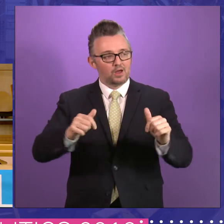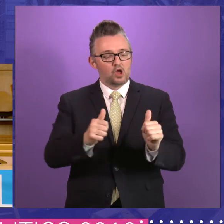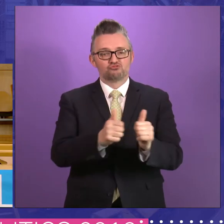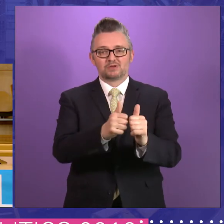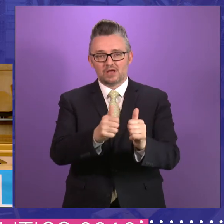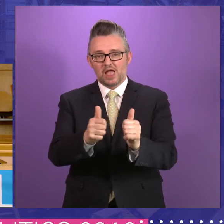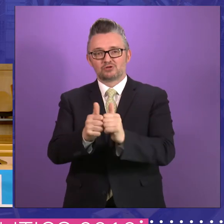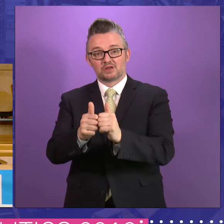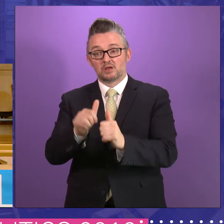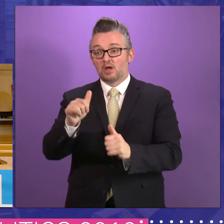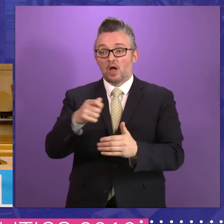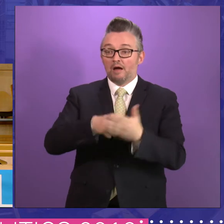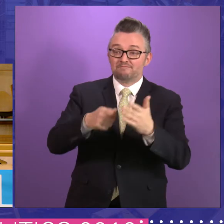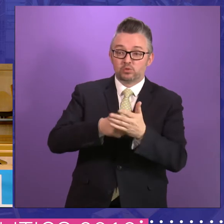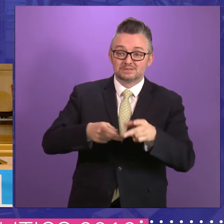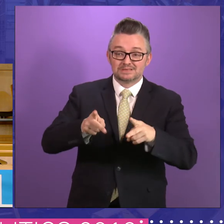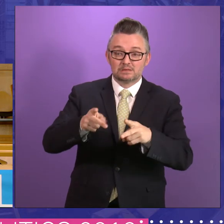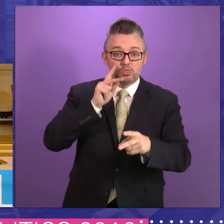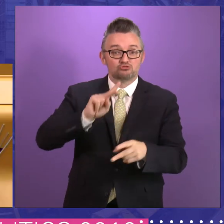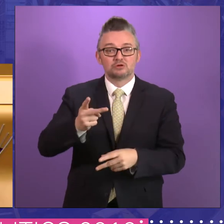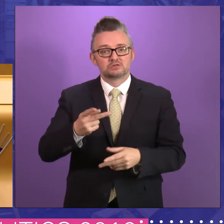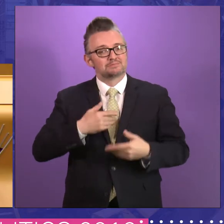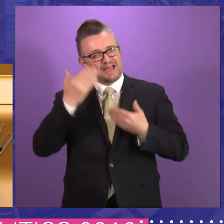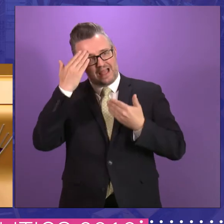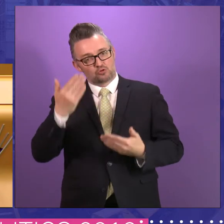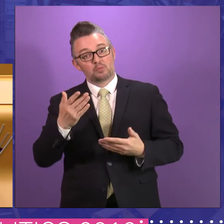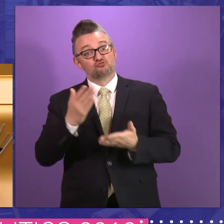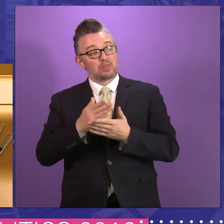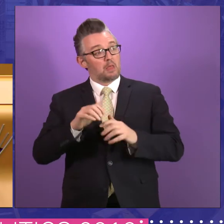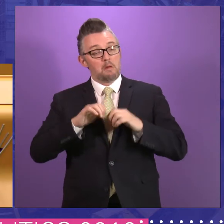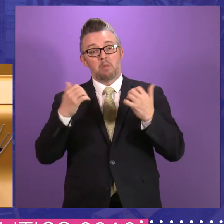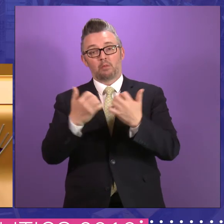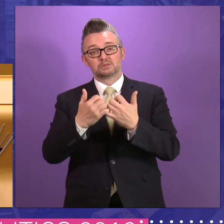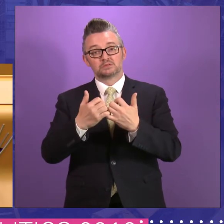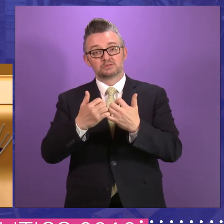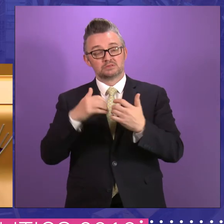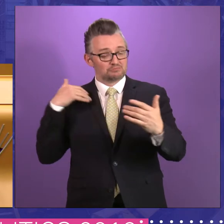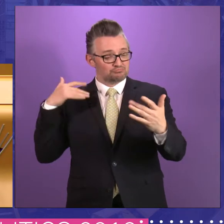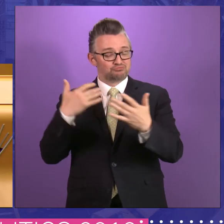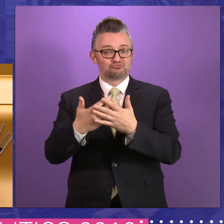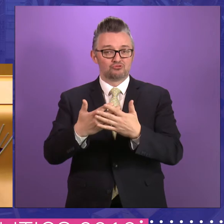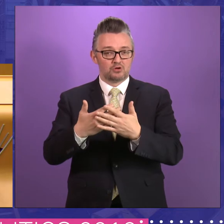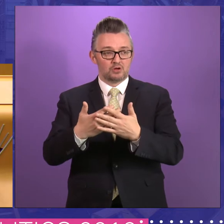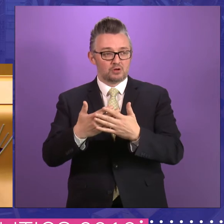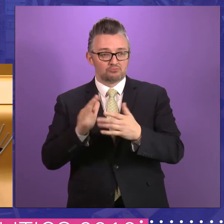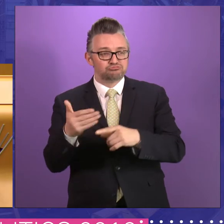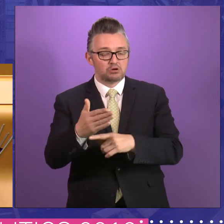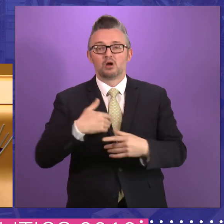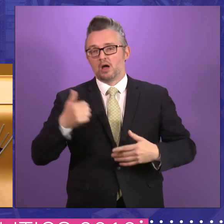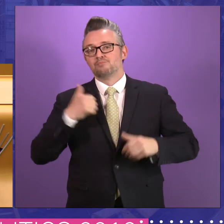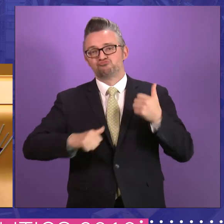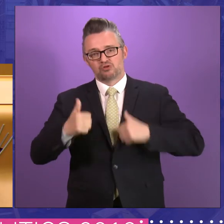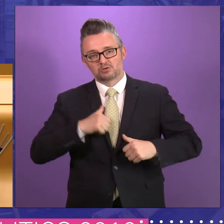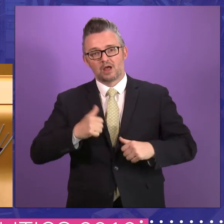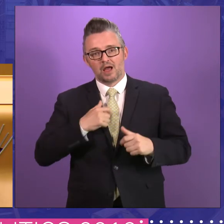changed the voting system, I'm not sure. But I, for one, I'm very proud of what the parliament's done. And I think it's something we should all be pleased about. I'm delighted